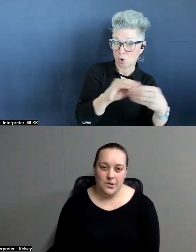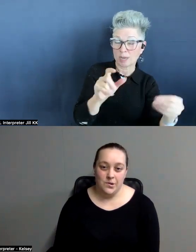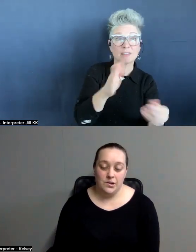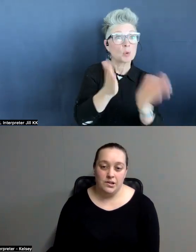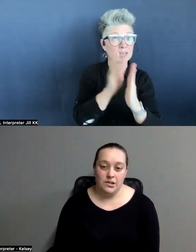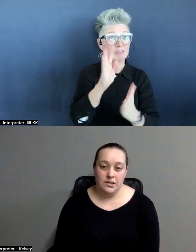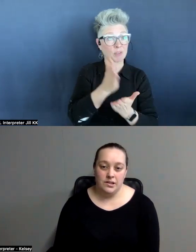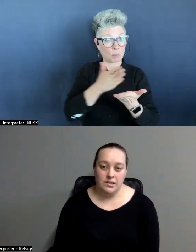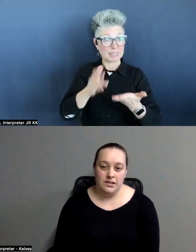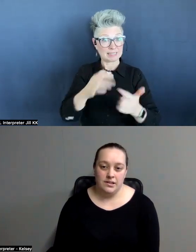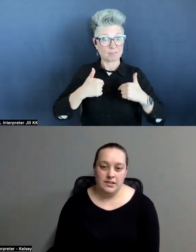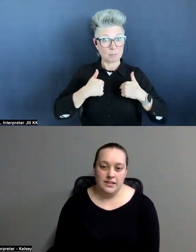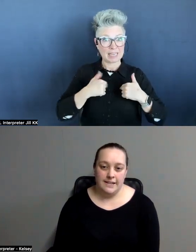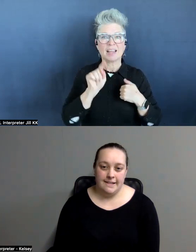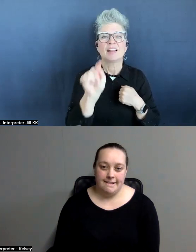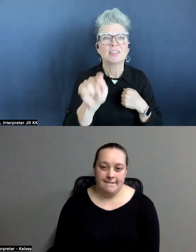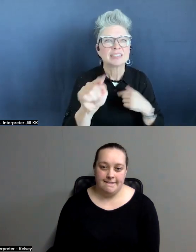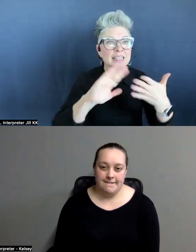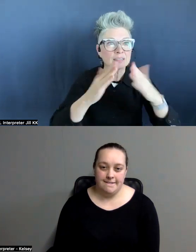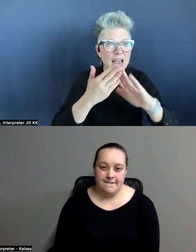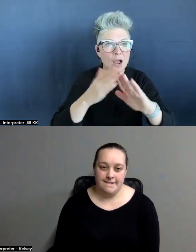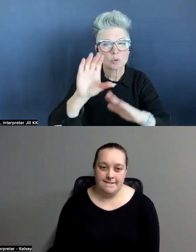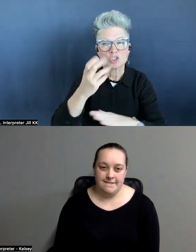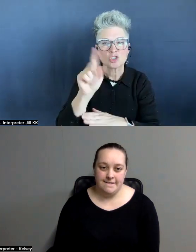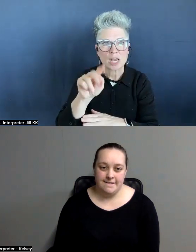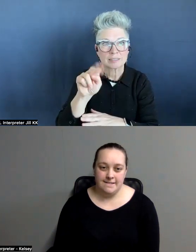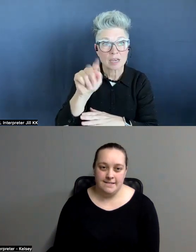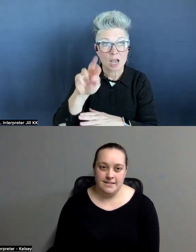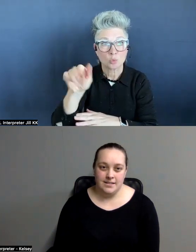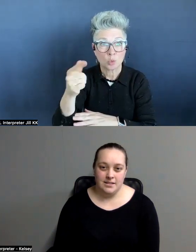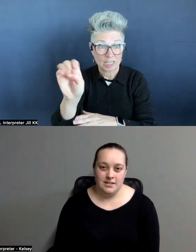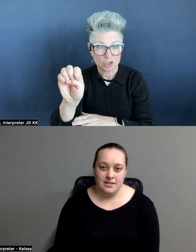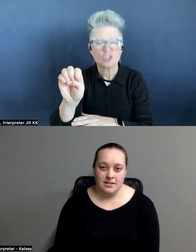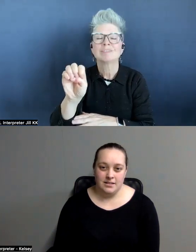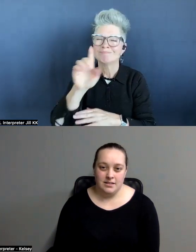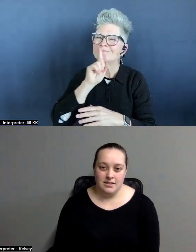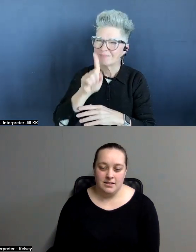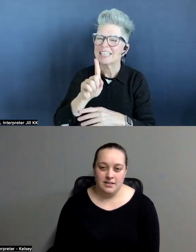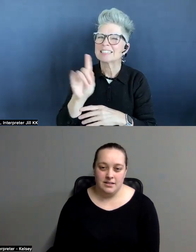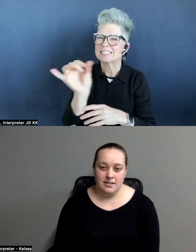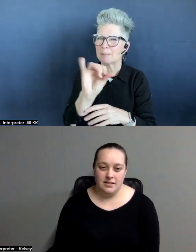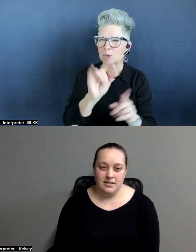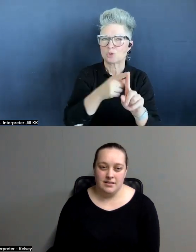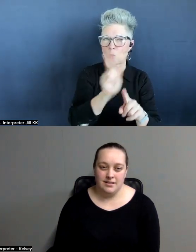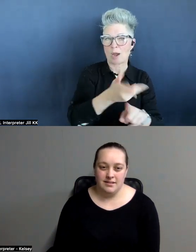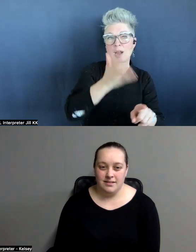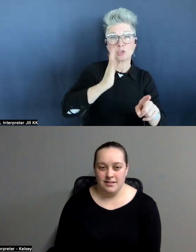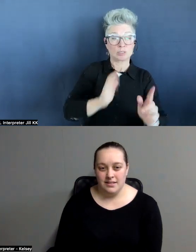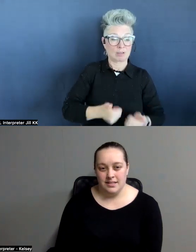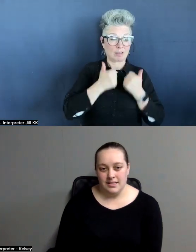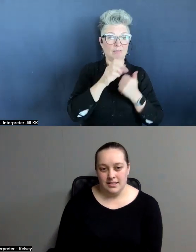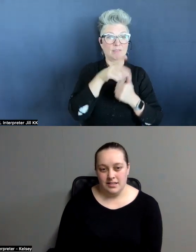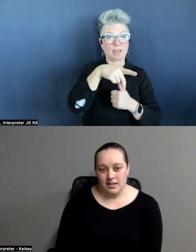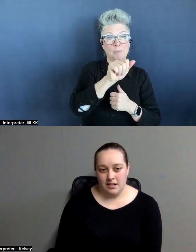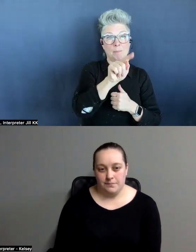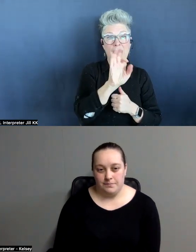this little town at Chestnut Ridge is a play off of where I used to live in Patrick Springs and the no